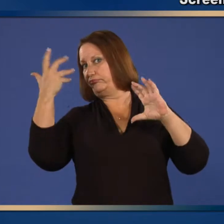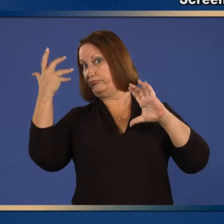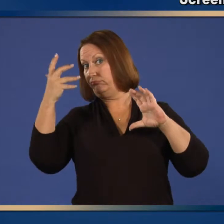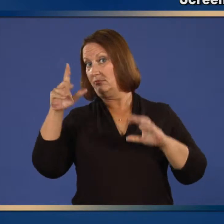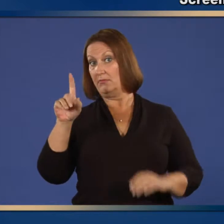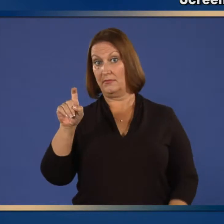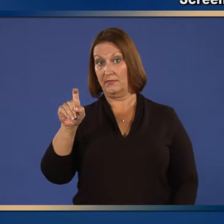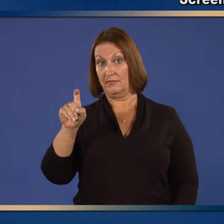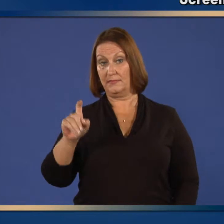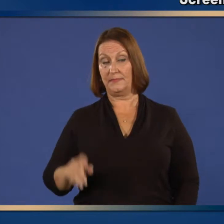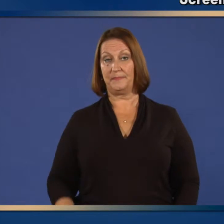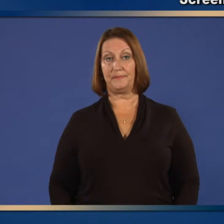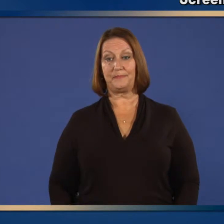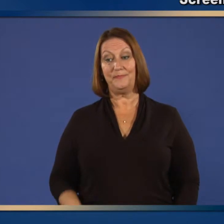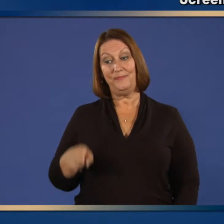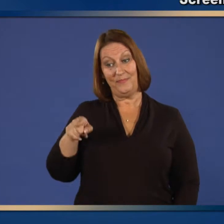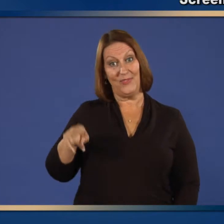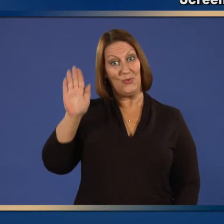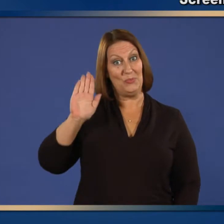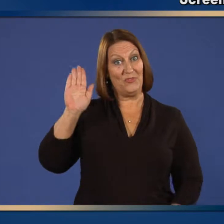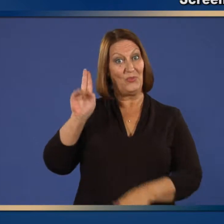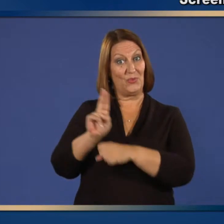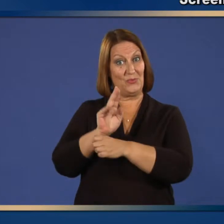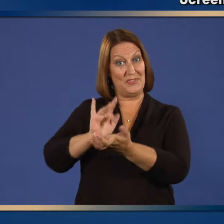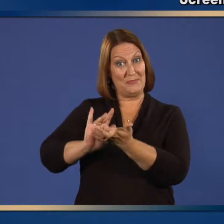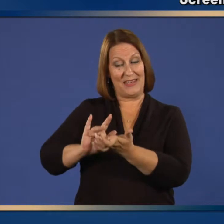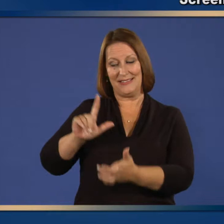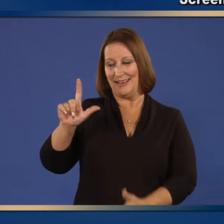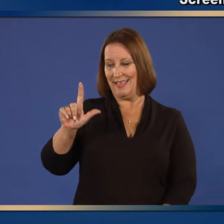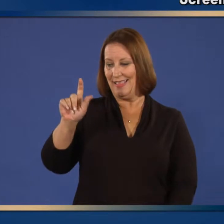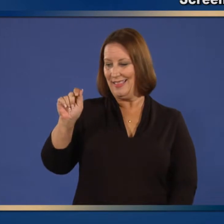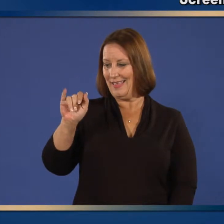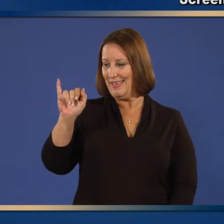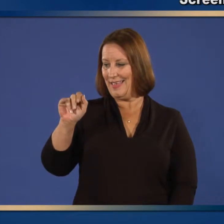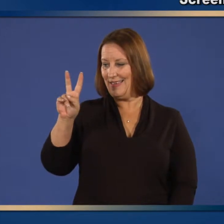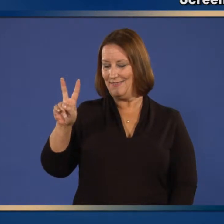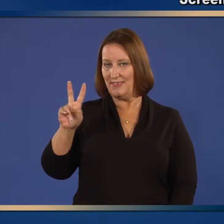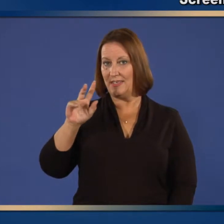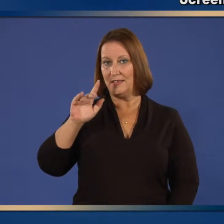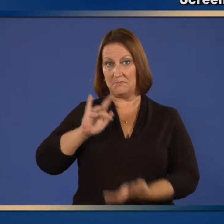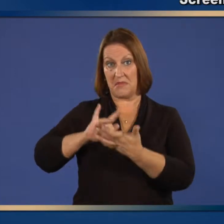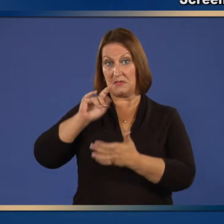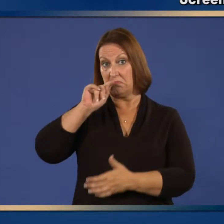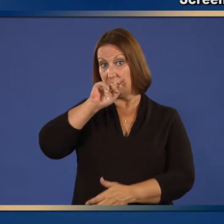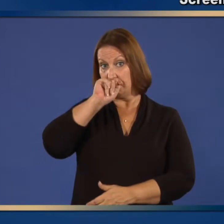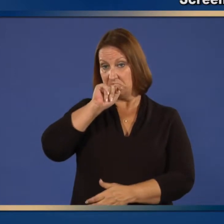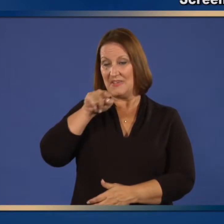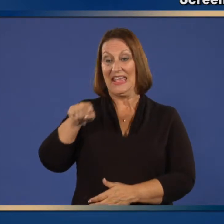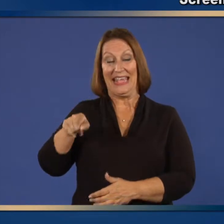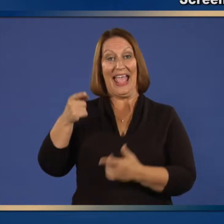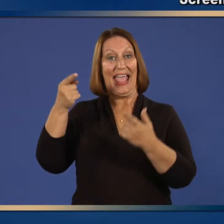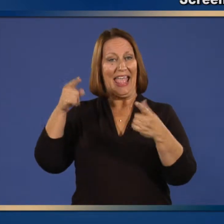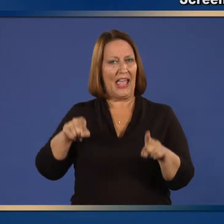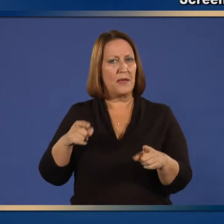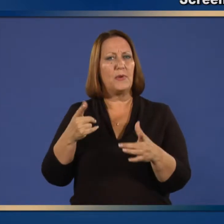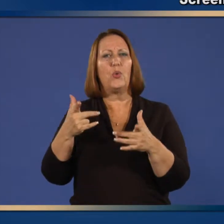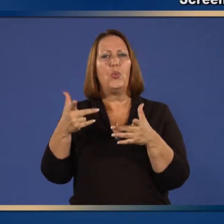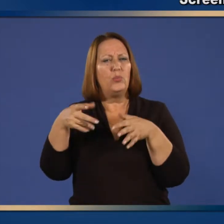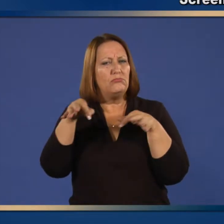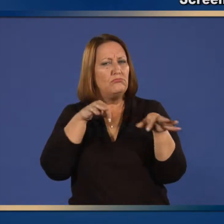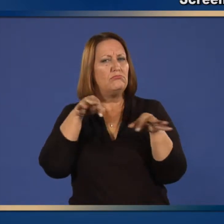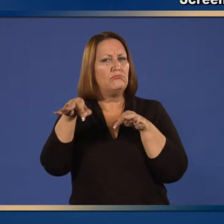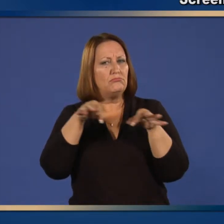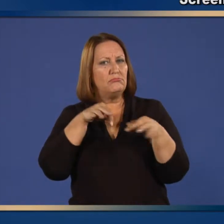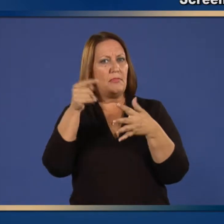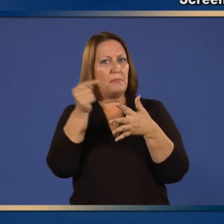Patients reporting a serious reaction to a previous dose of LAIV should be asked to describe their